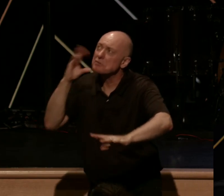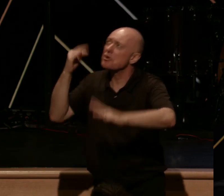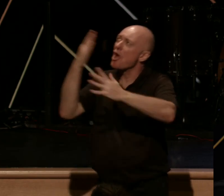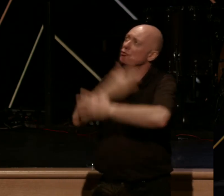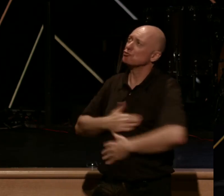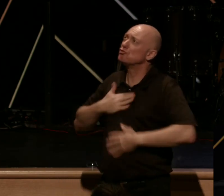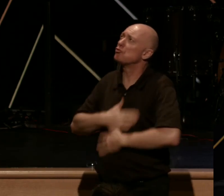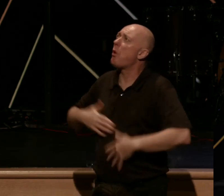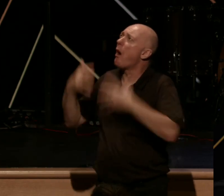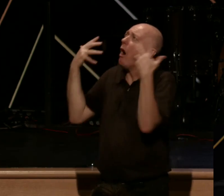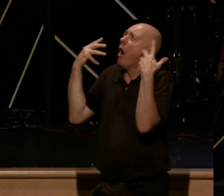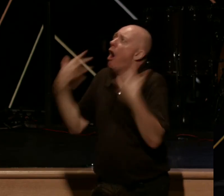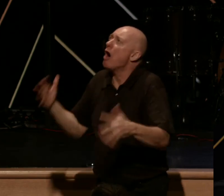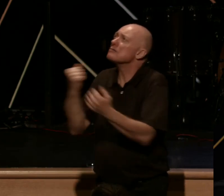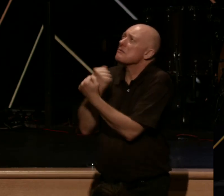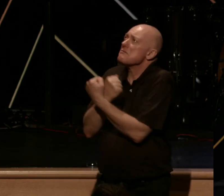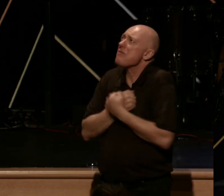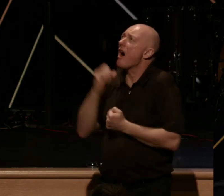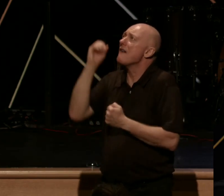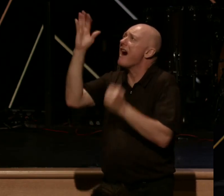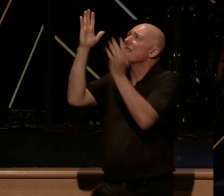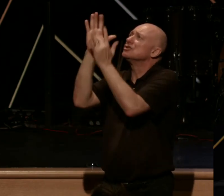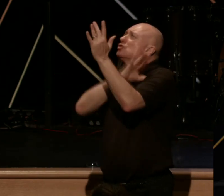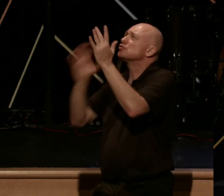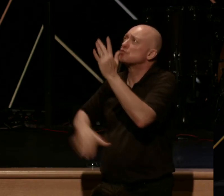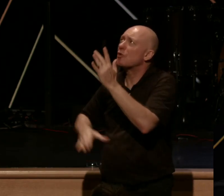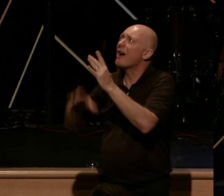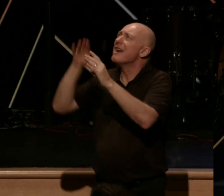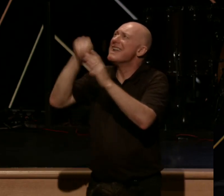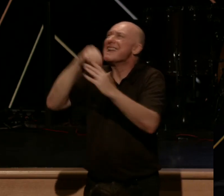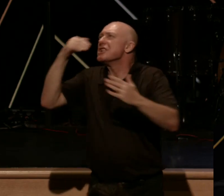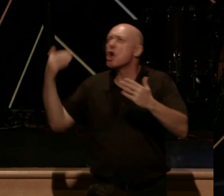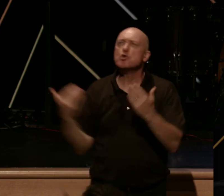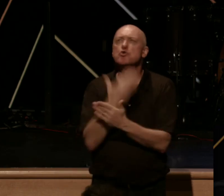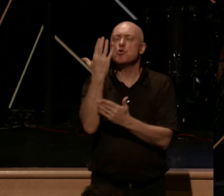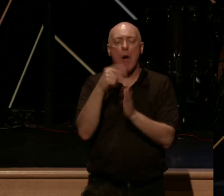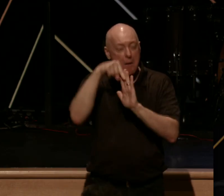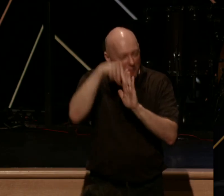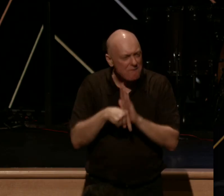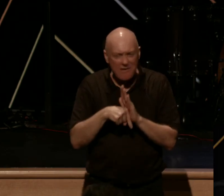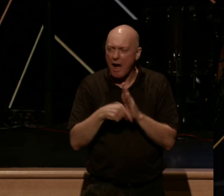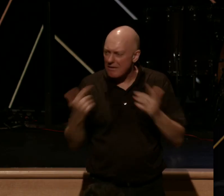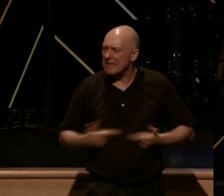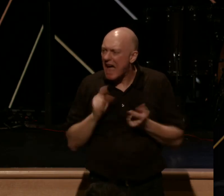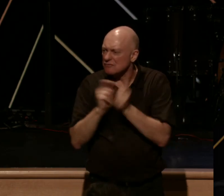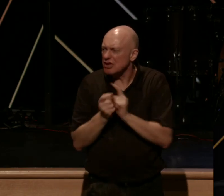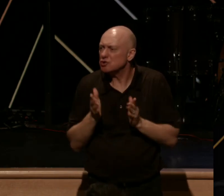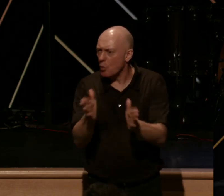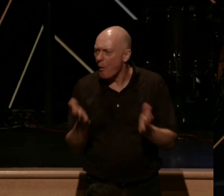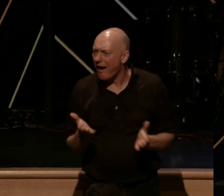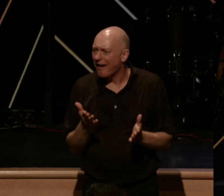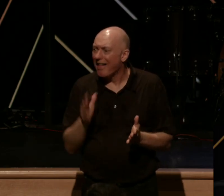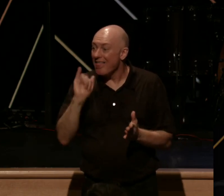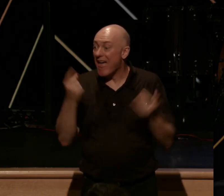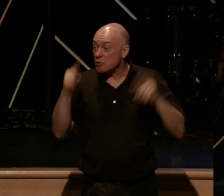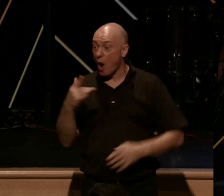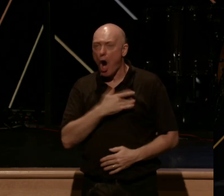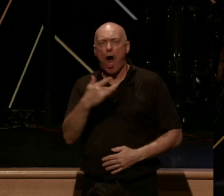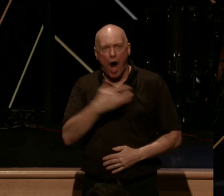this awesome love of Jesus Christ in a new and profoundly life-changing way. This is when our hearts begin to fill